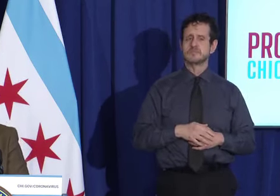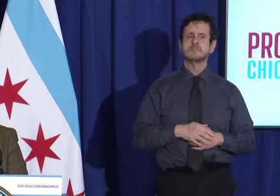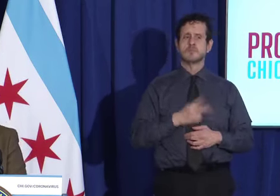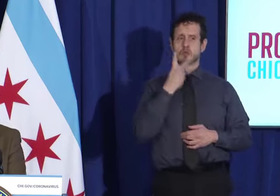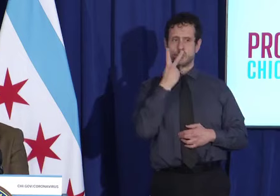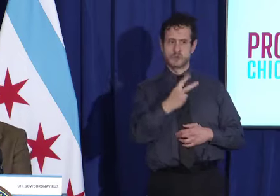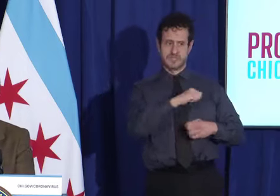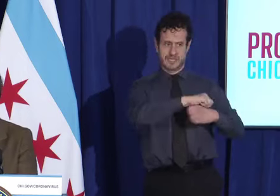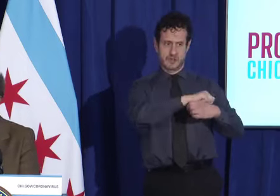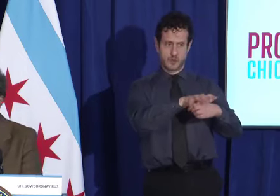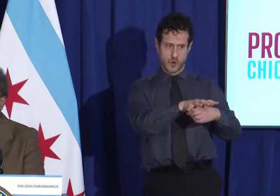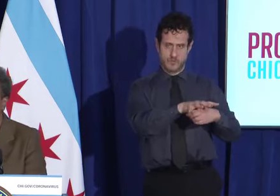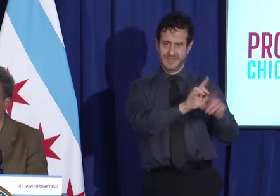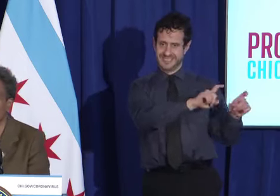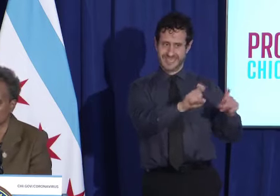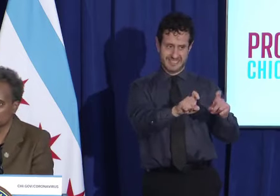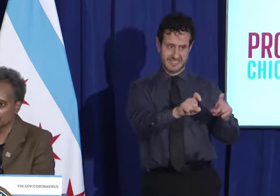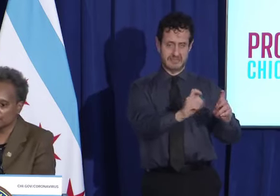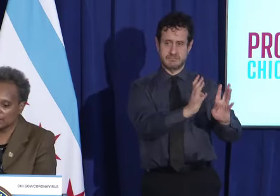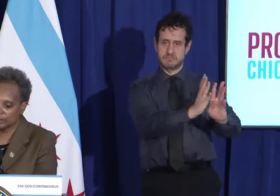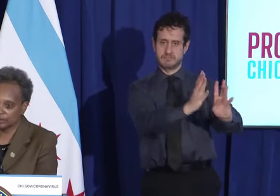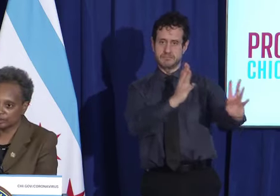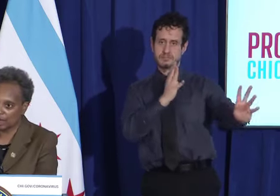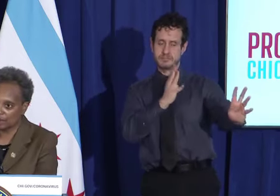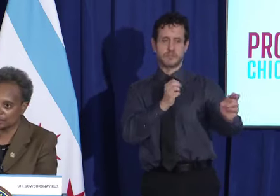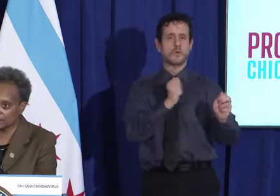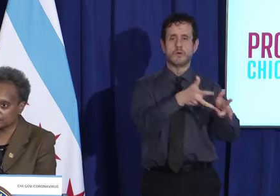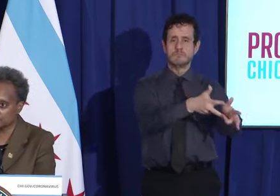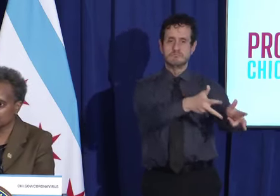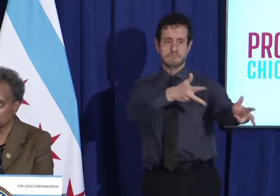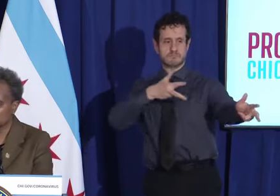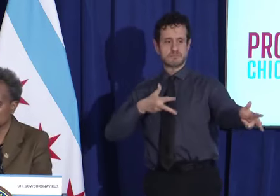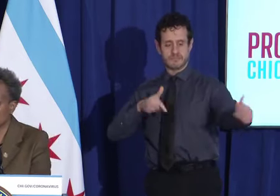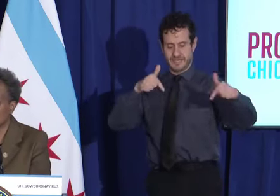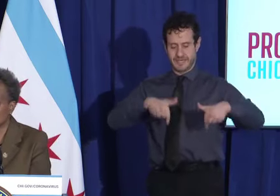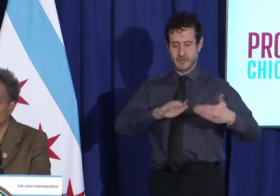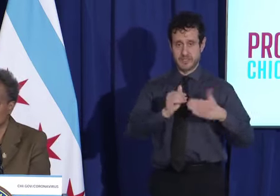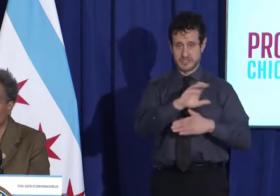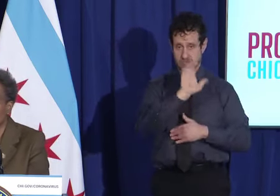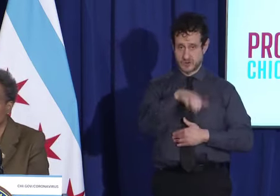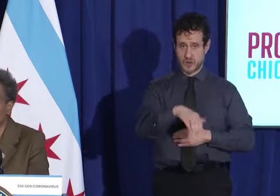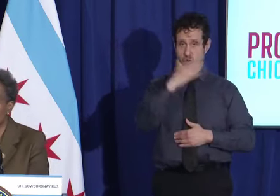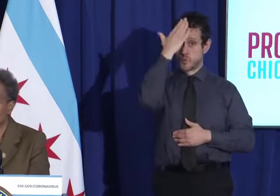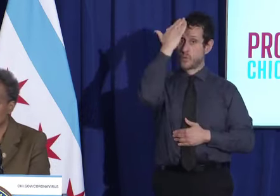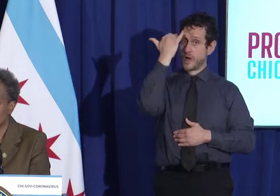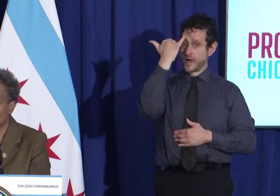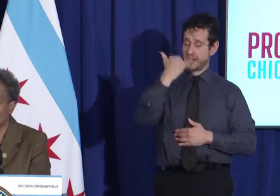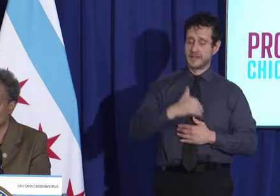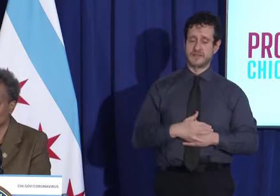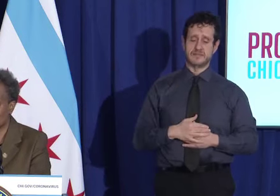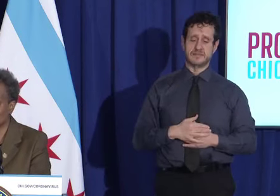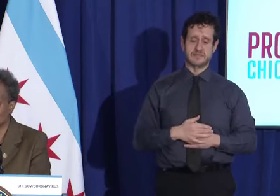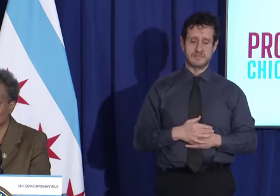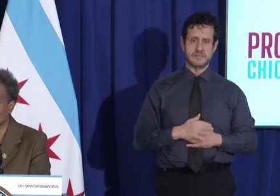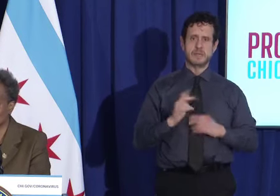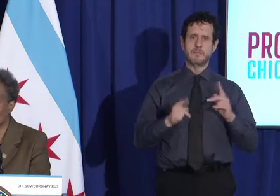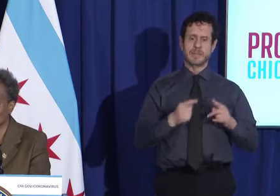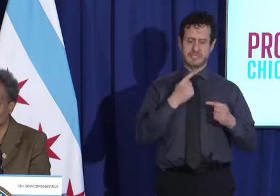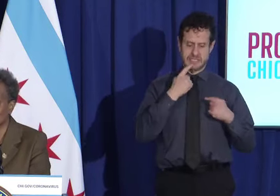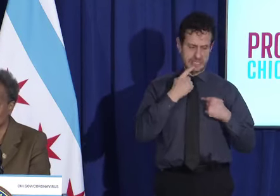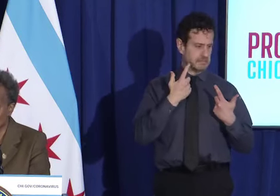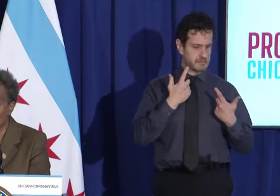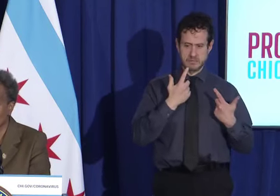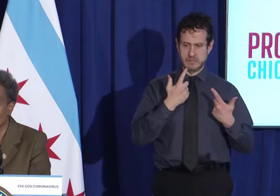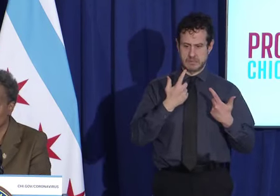and those are particularly in lines of City of Chicago testing, is because people recognize this is